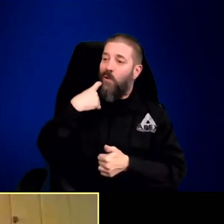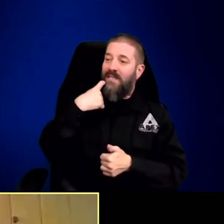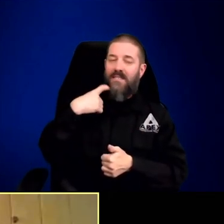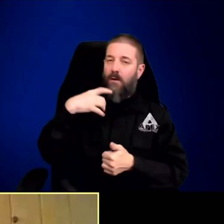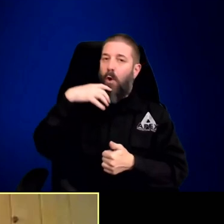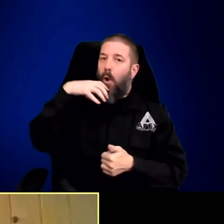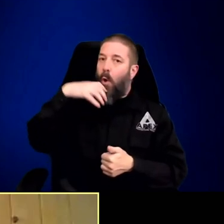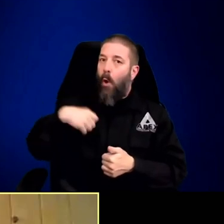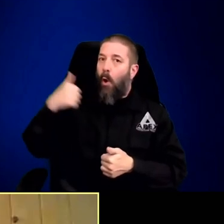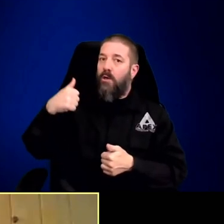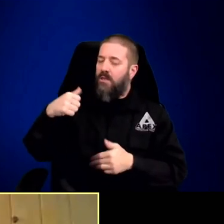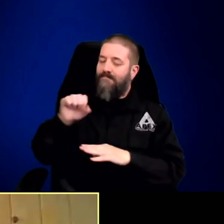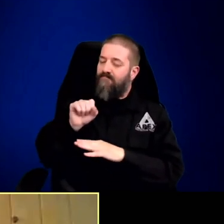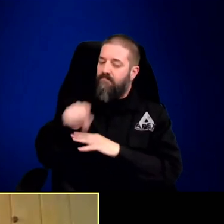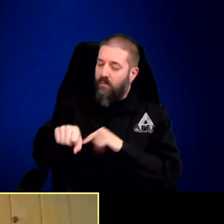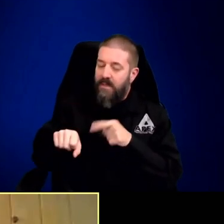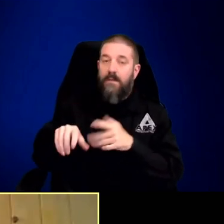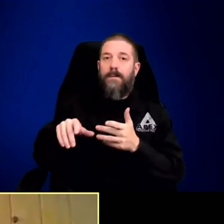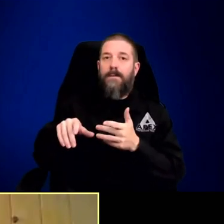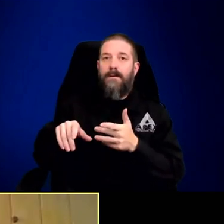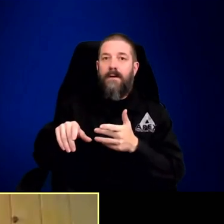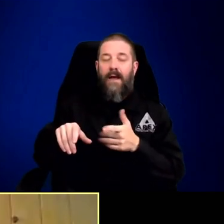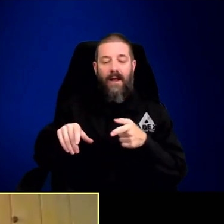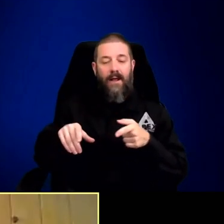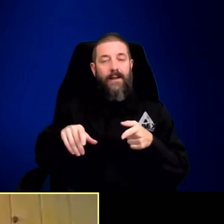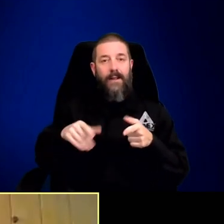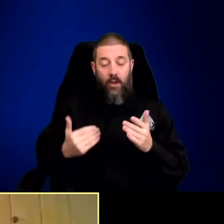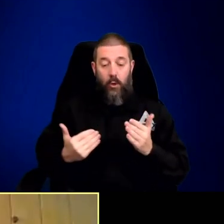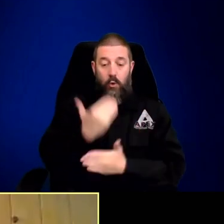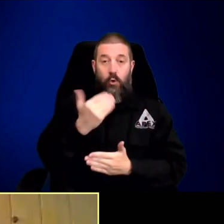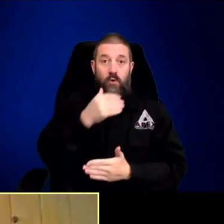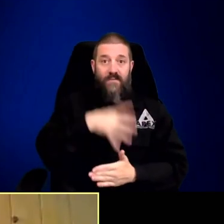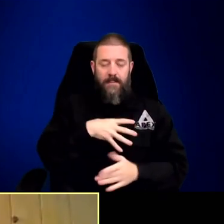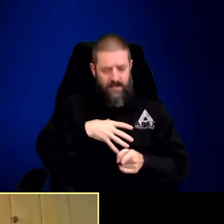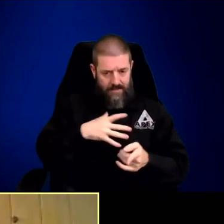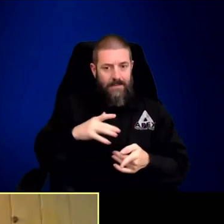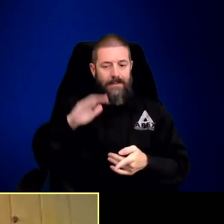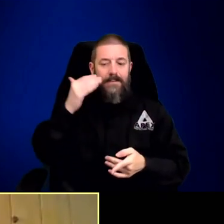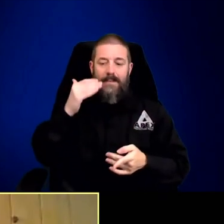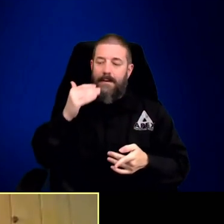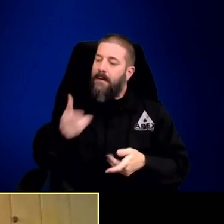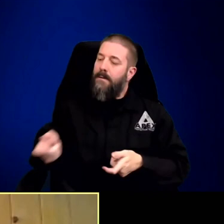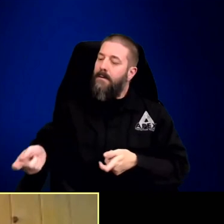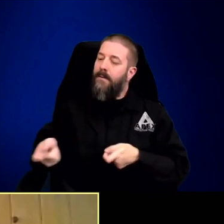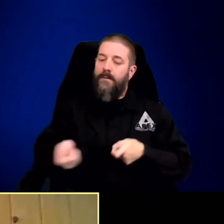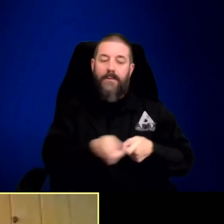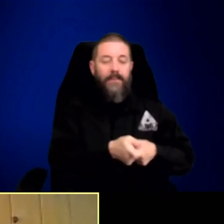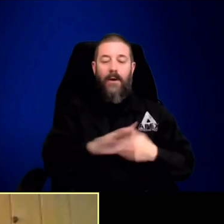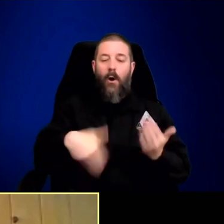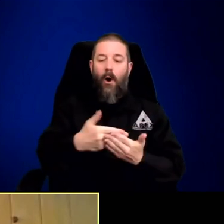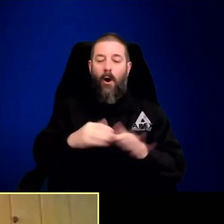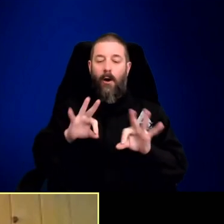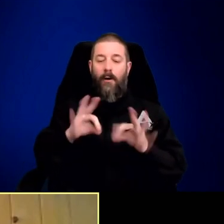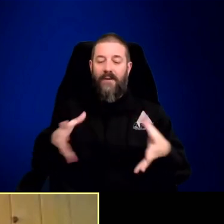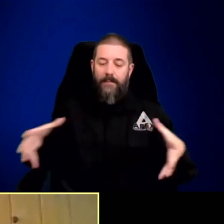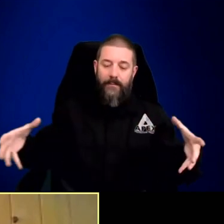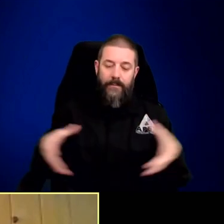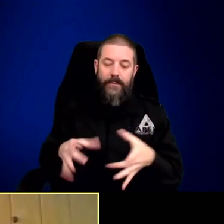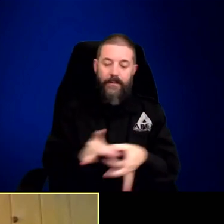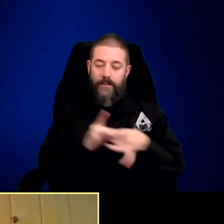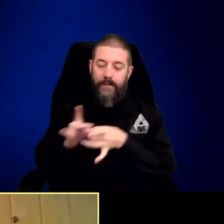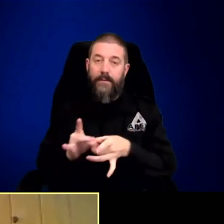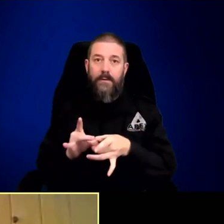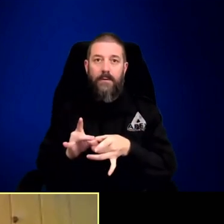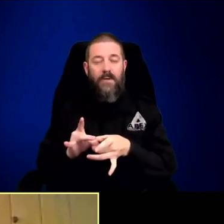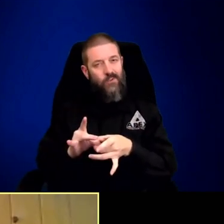hunting. It's a very well-run pack. There's a new alpha female, a younger one who overthrew an older